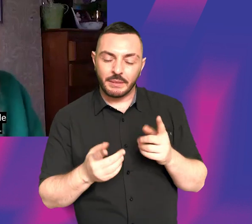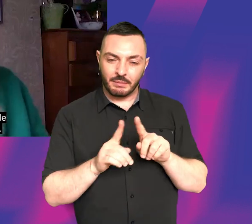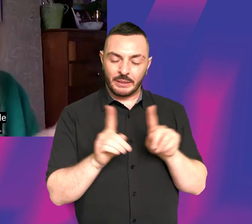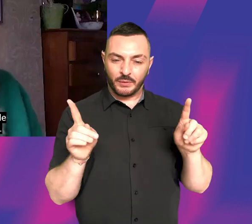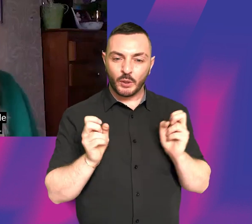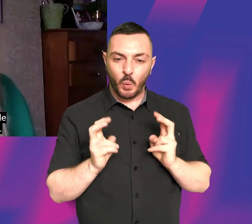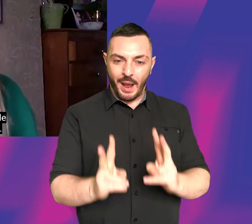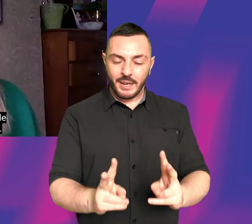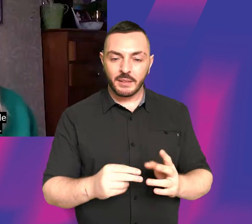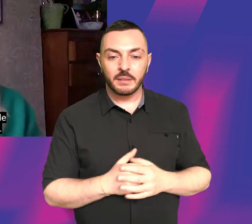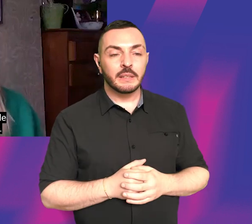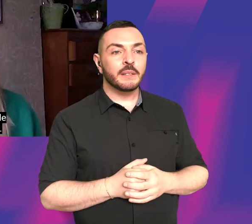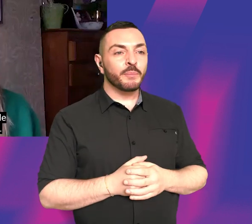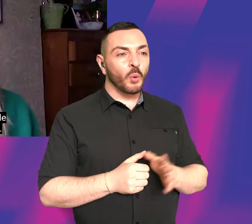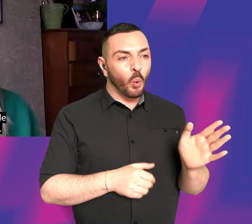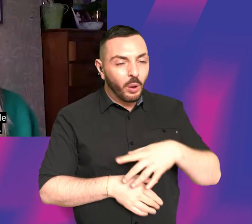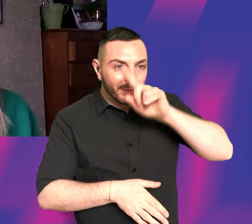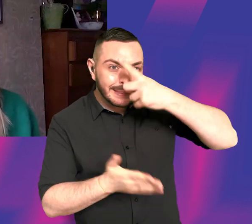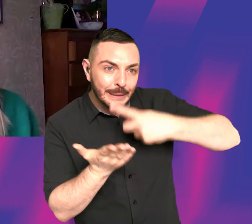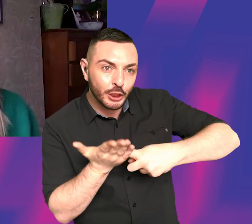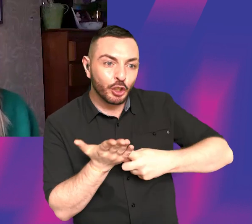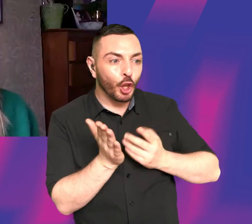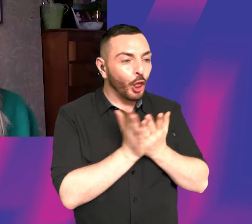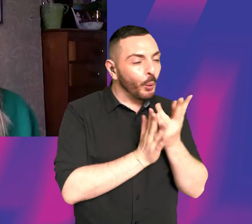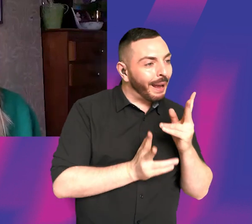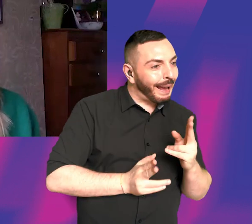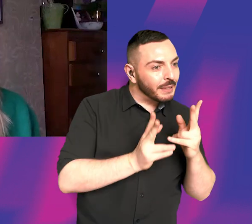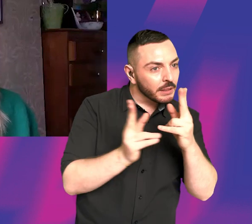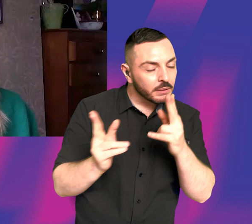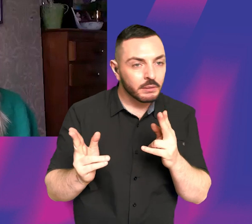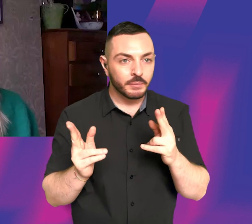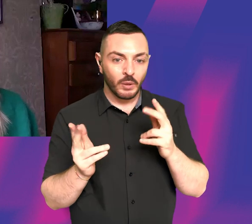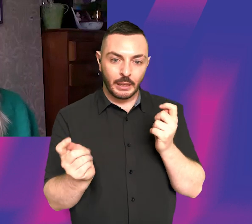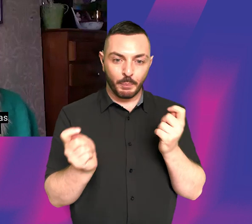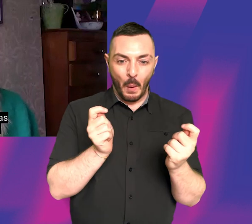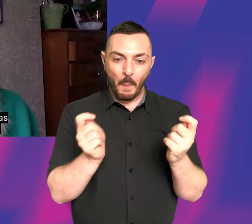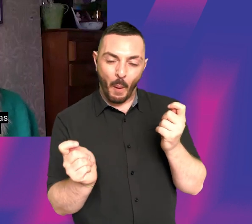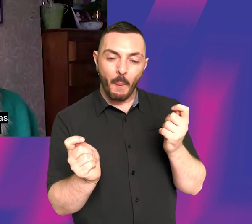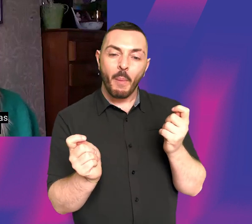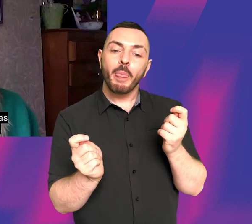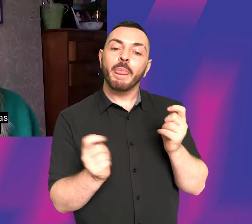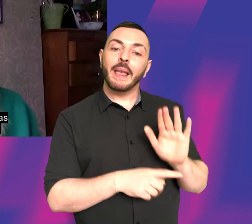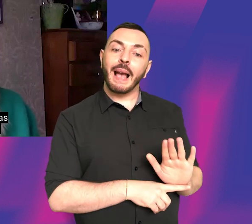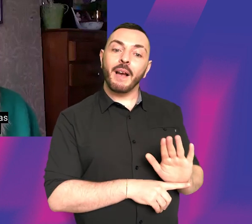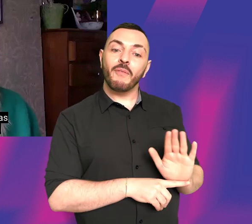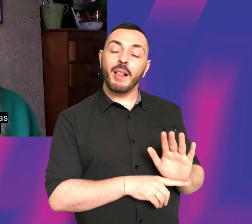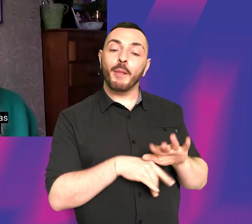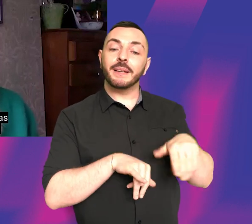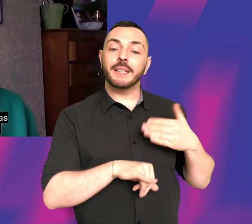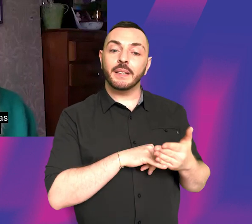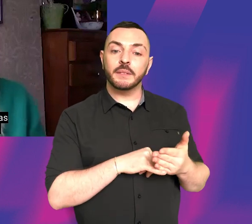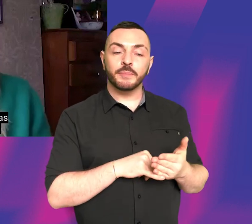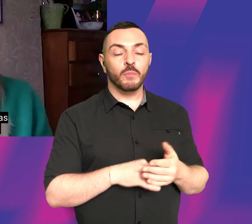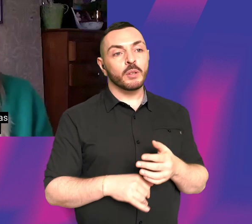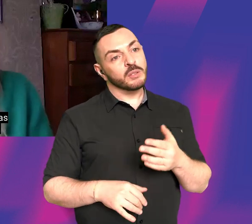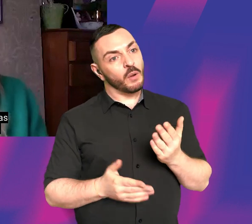so many tiny little decisions that you make in the edit. And yeah, it really, it really enhanced my belief that